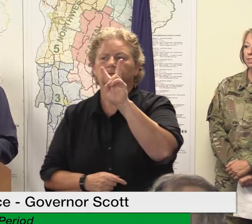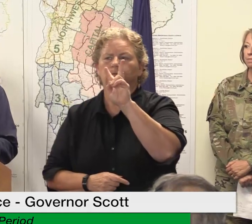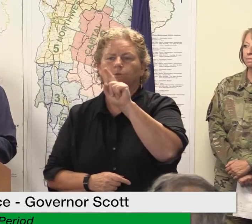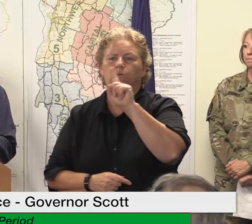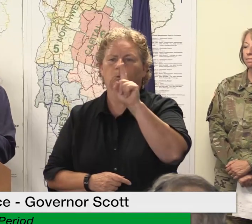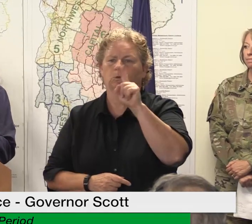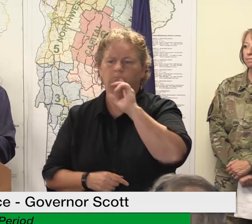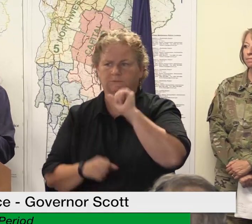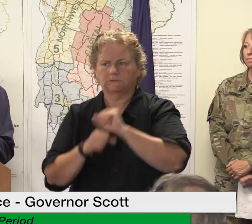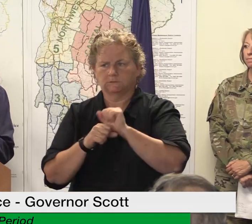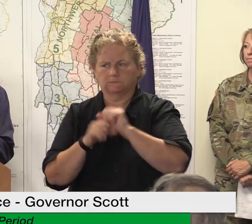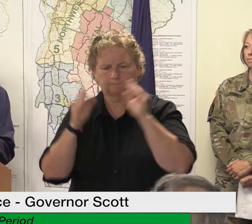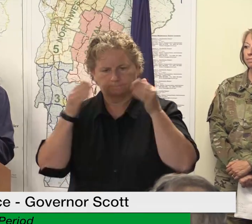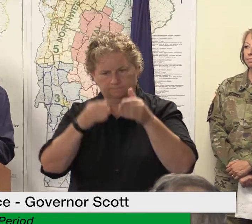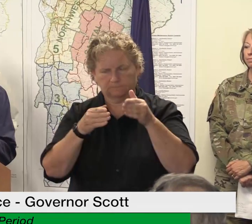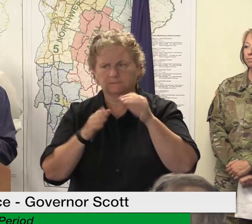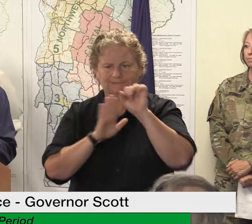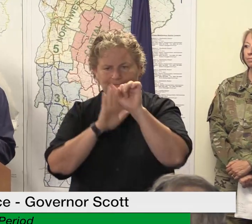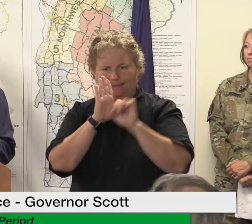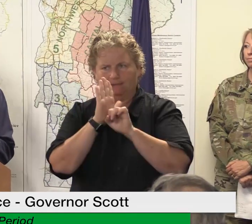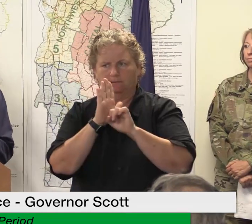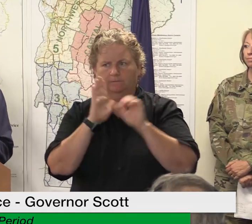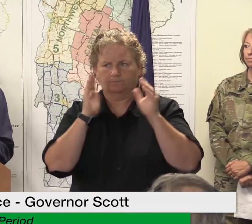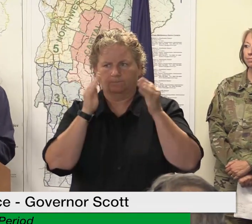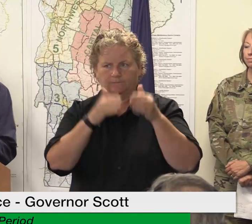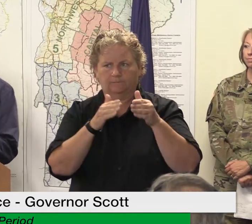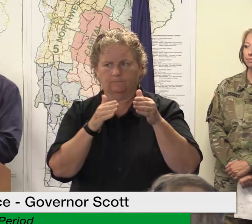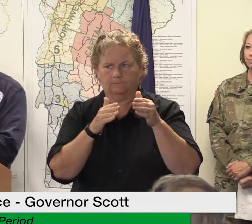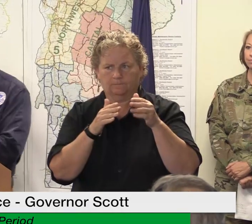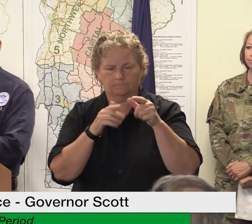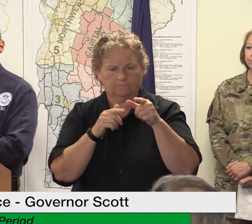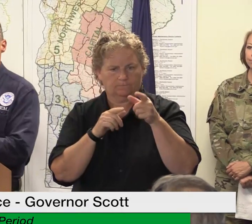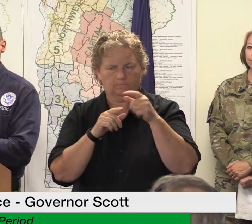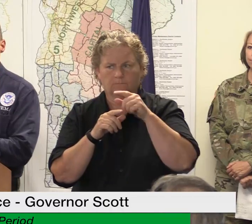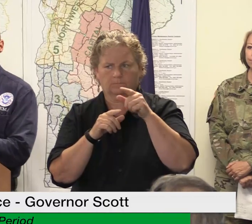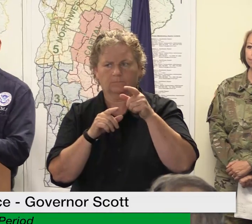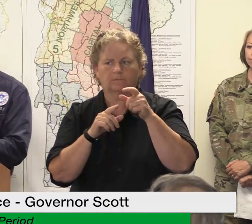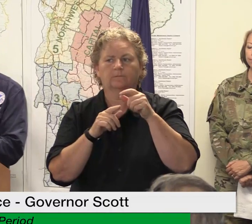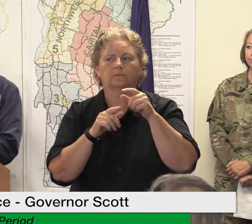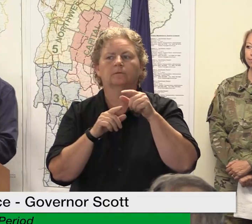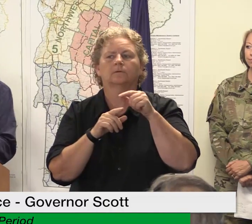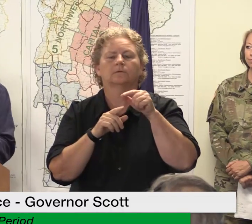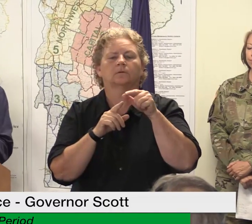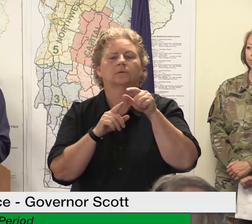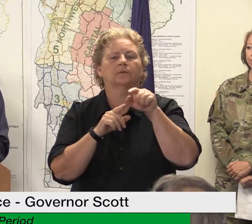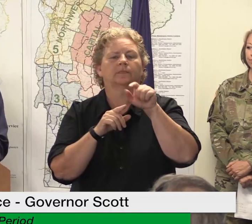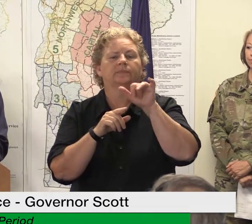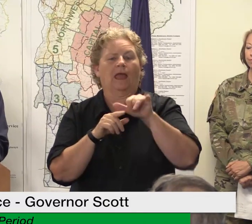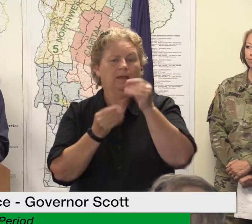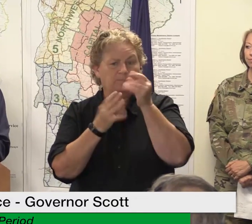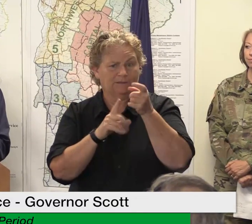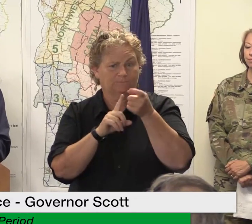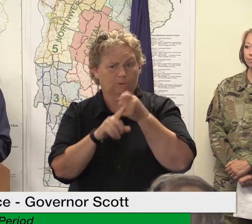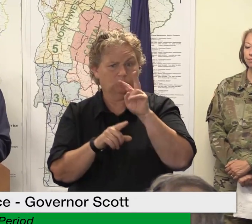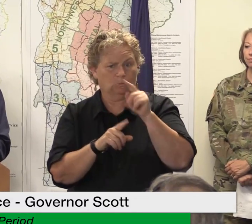us where to send our assessors along with the state and locals to take a look at the properties to see what the